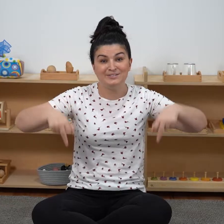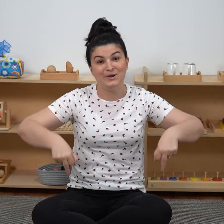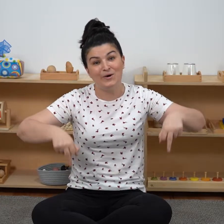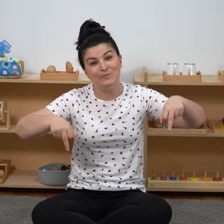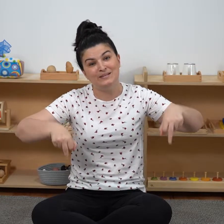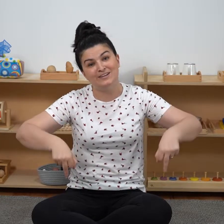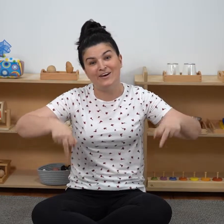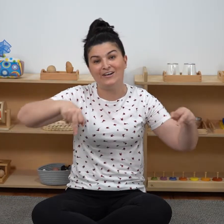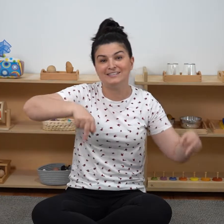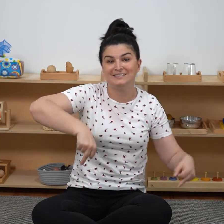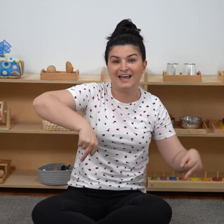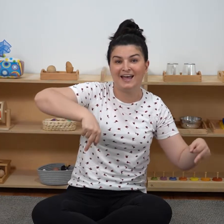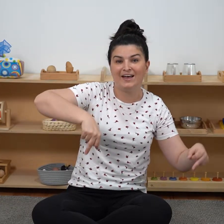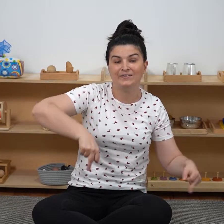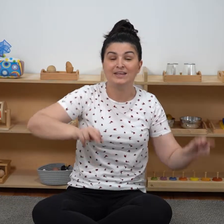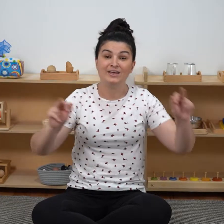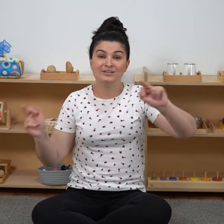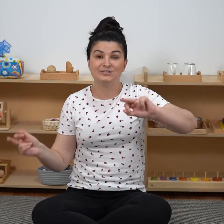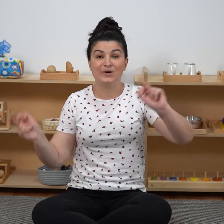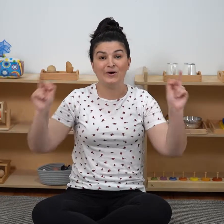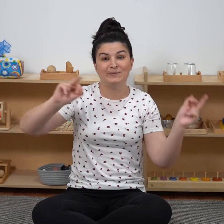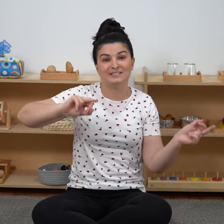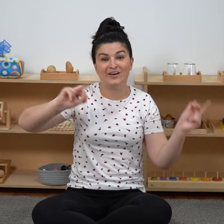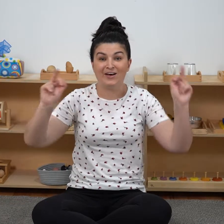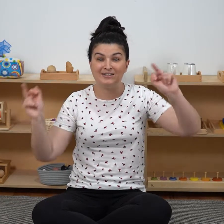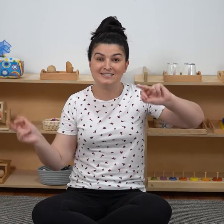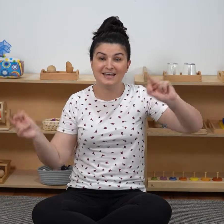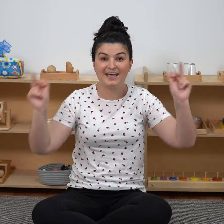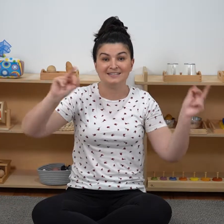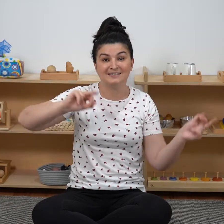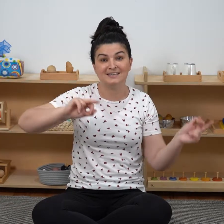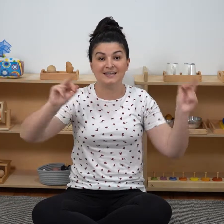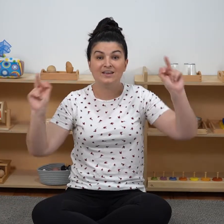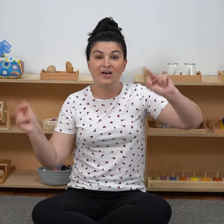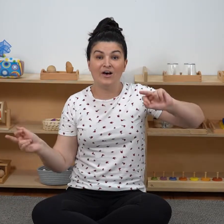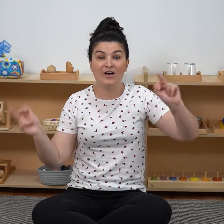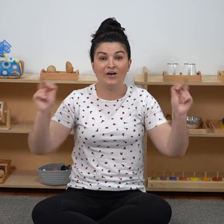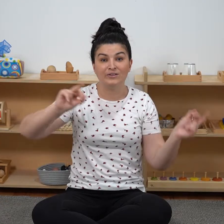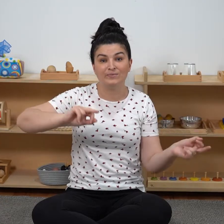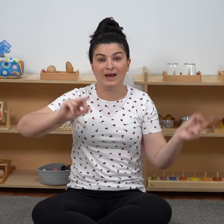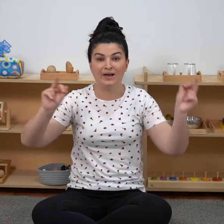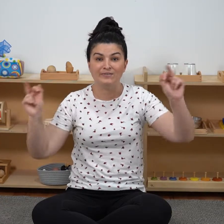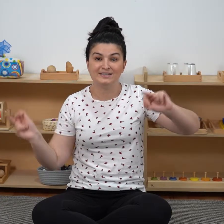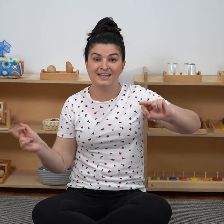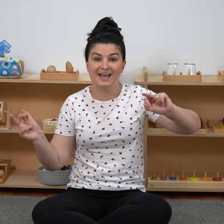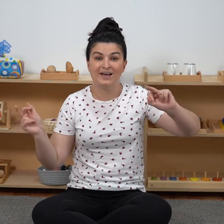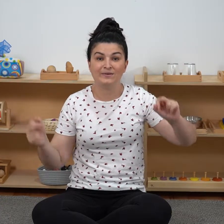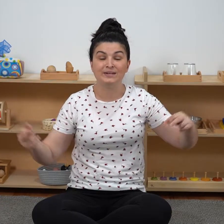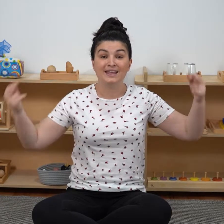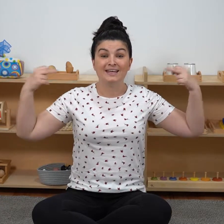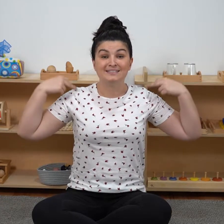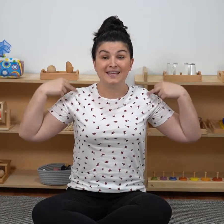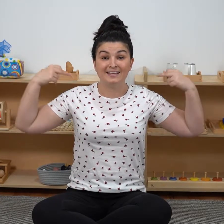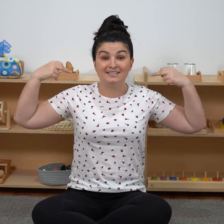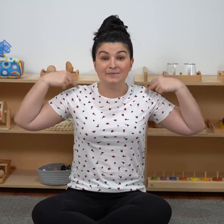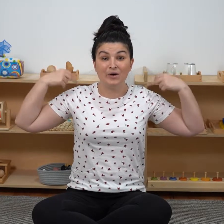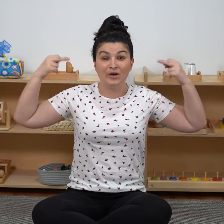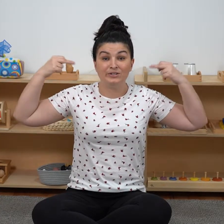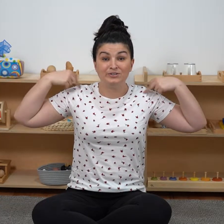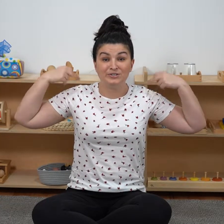Toby tall is down. Toby tall is dancing all around the town. Dance him on your